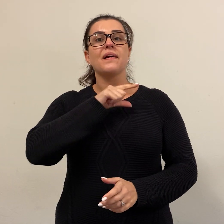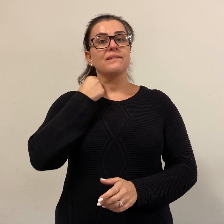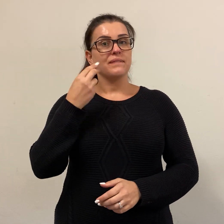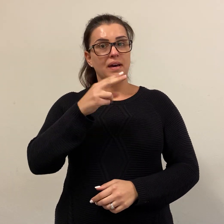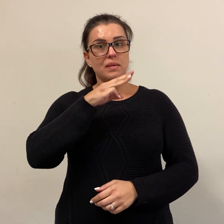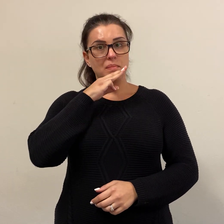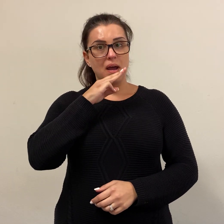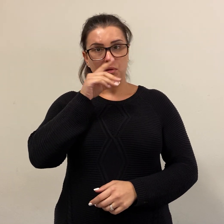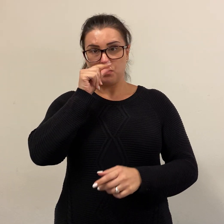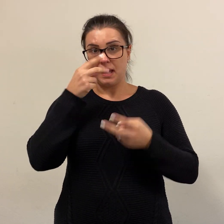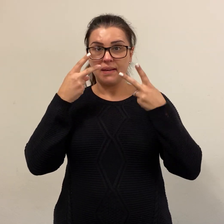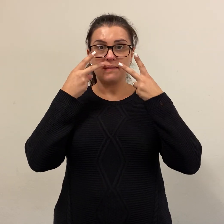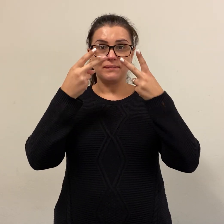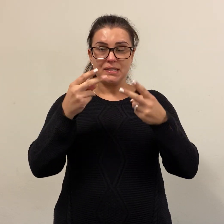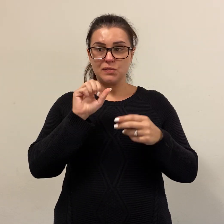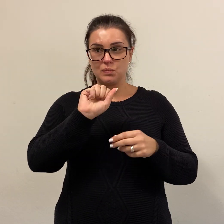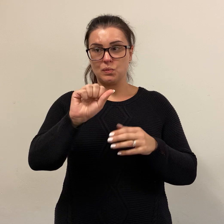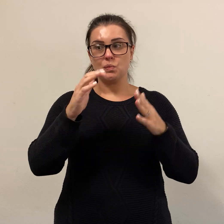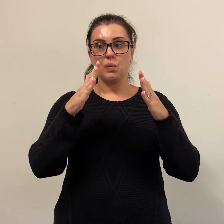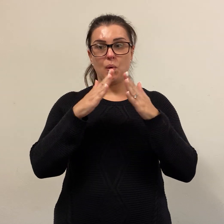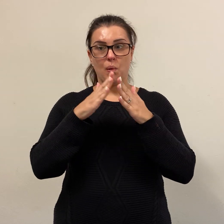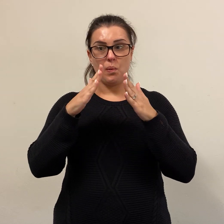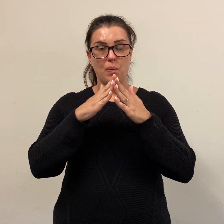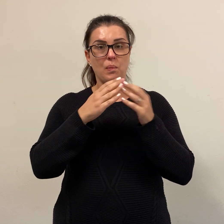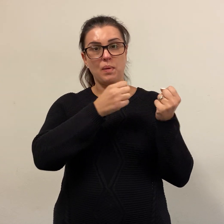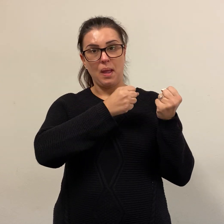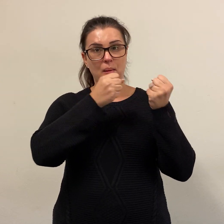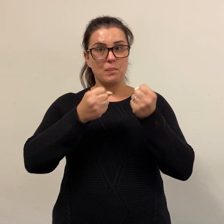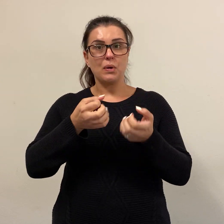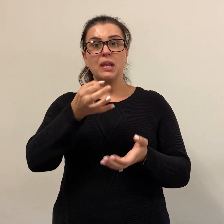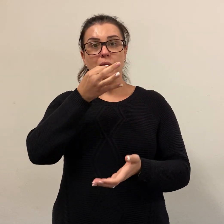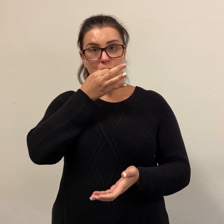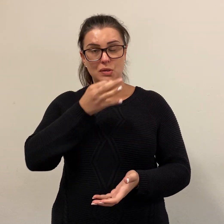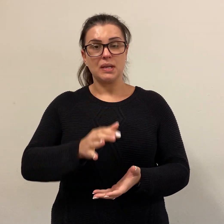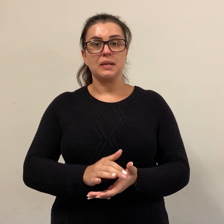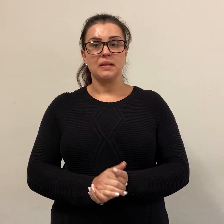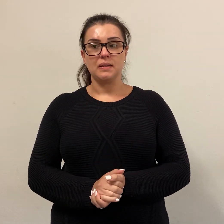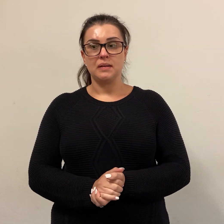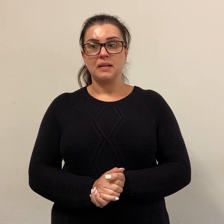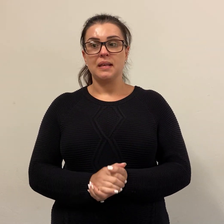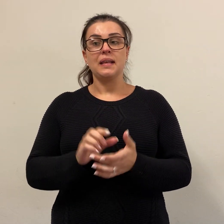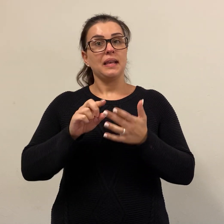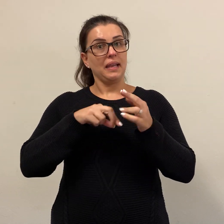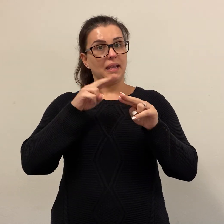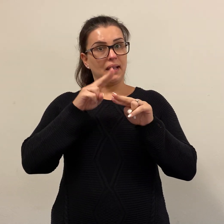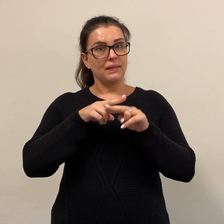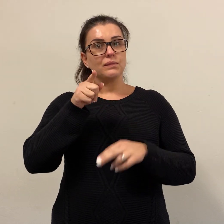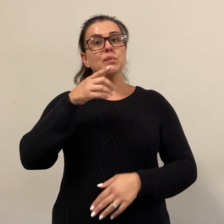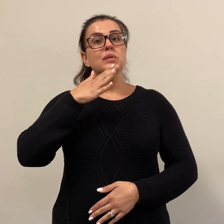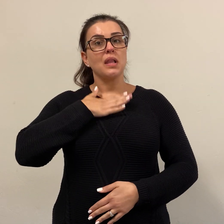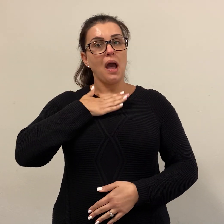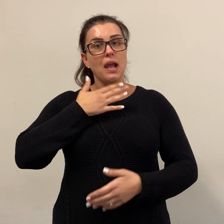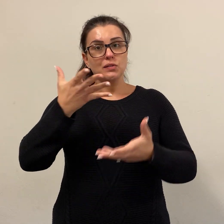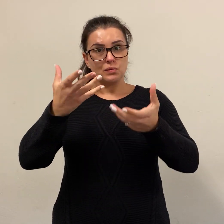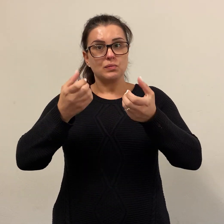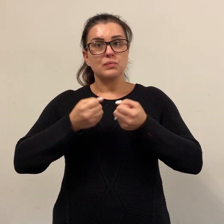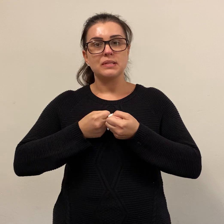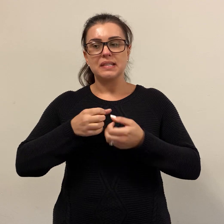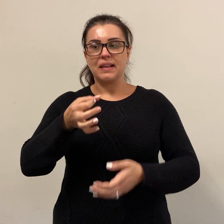Father Michael can visit you to bring you communion to your home. If you would like to receive communion